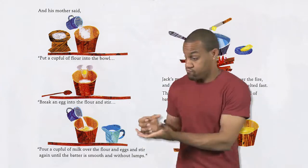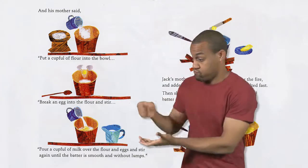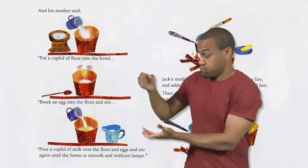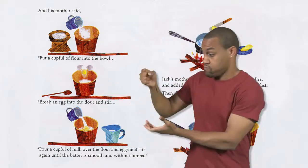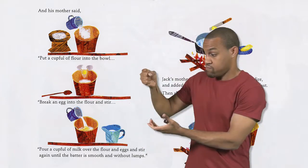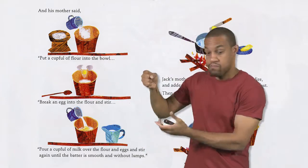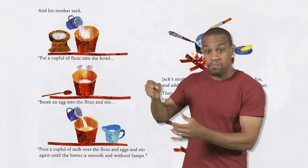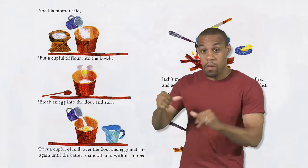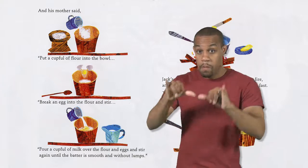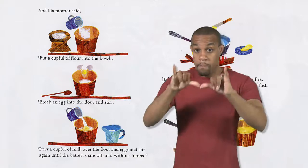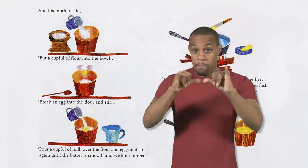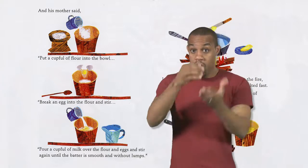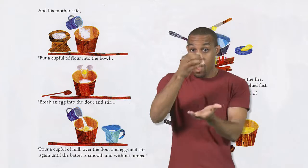And his mother said